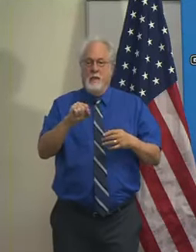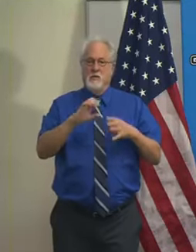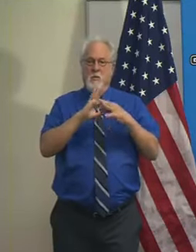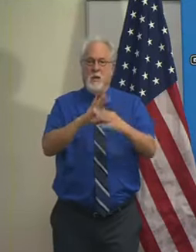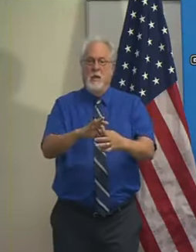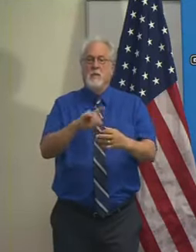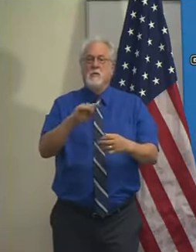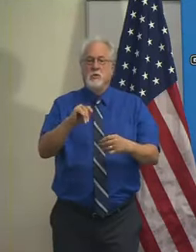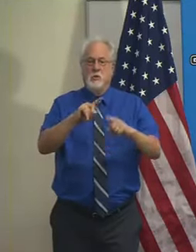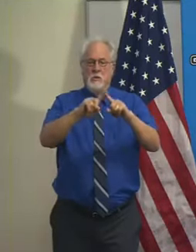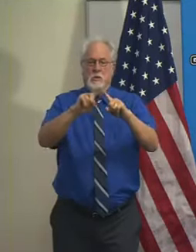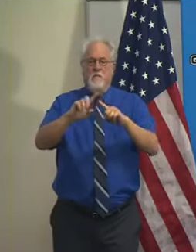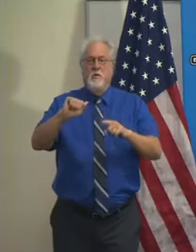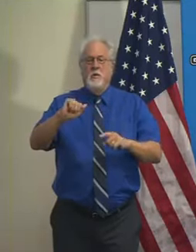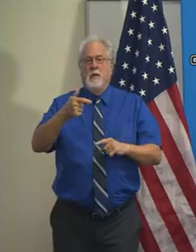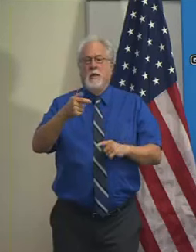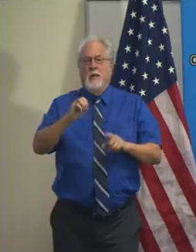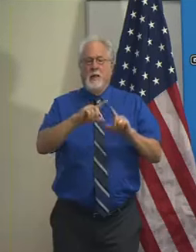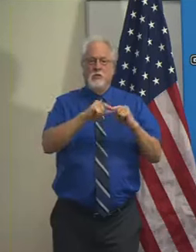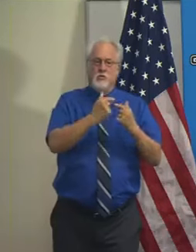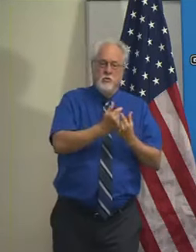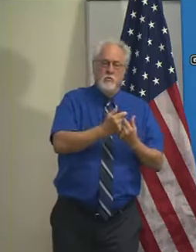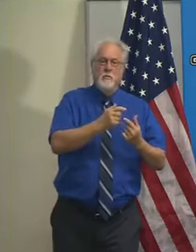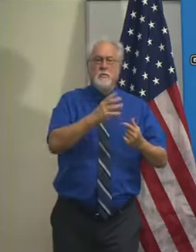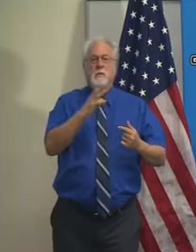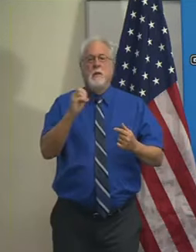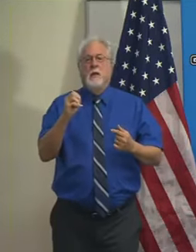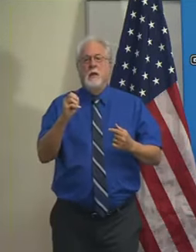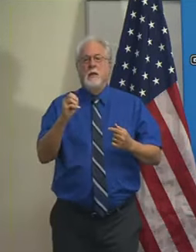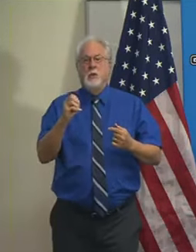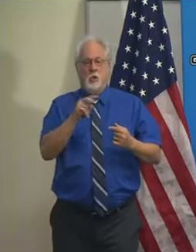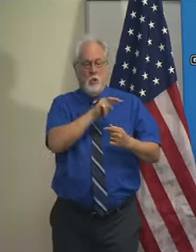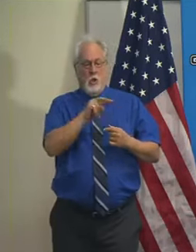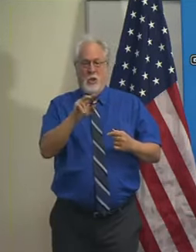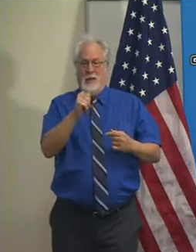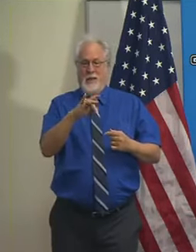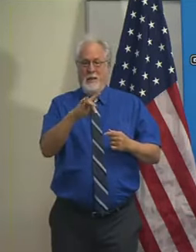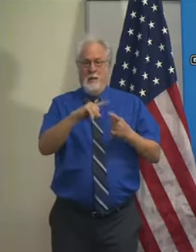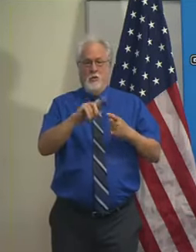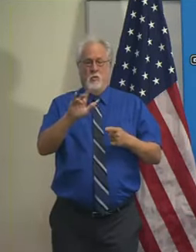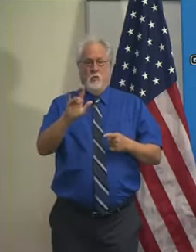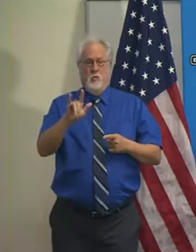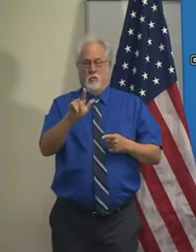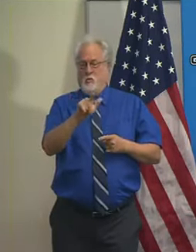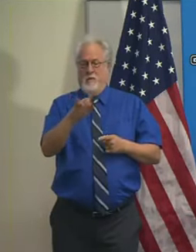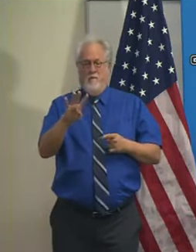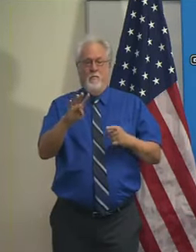relates to different age groups, and I think when you look at the 18 to 24 age group